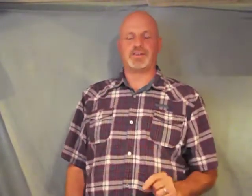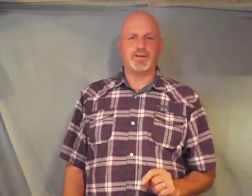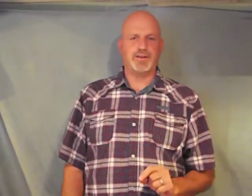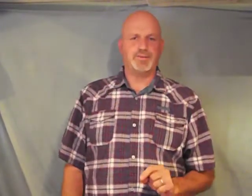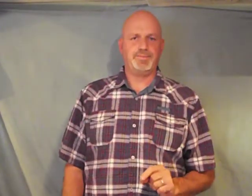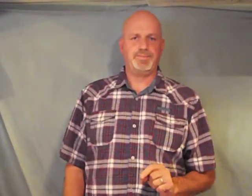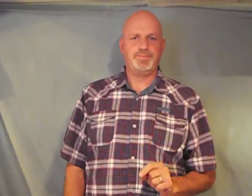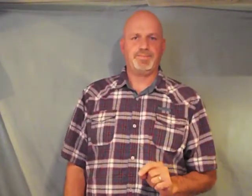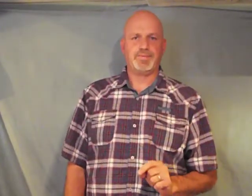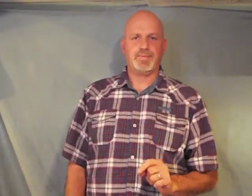start it